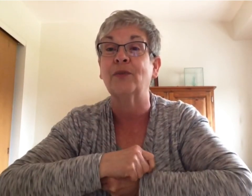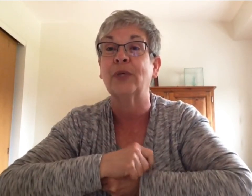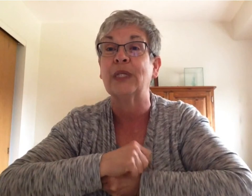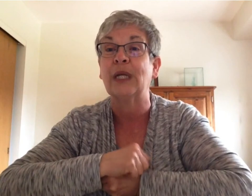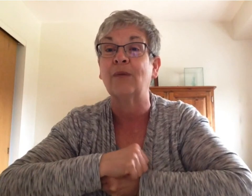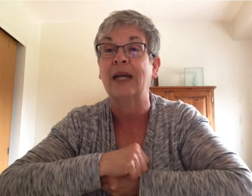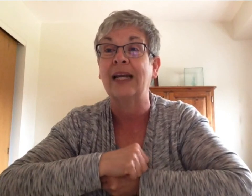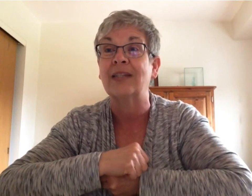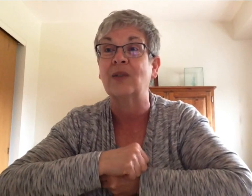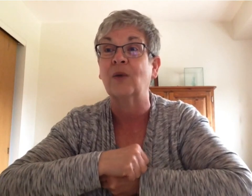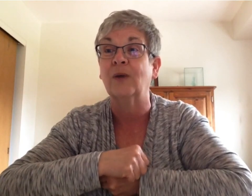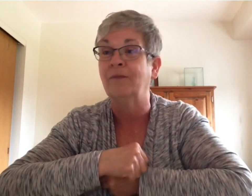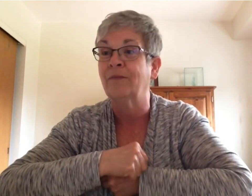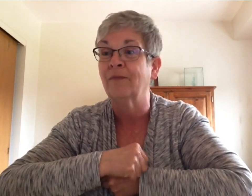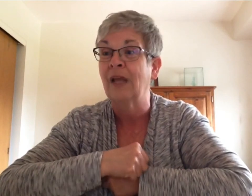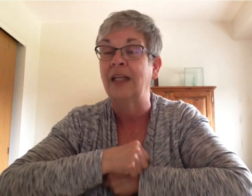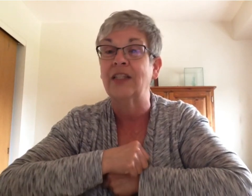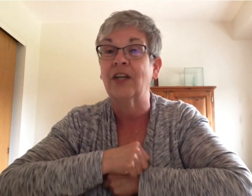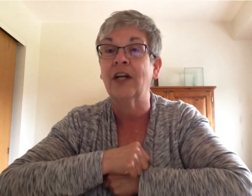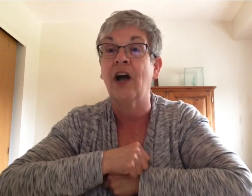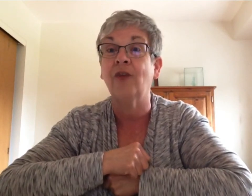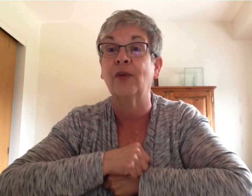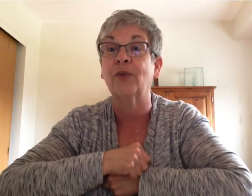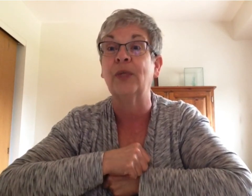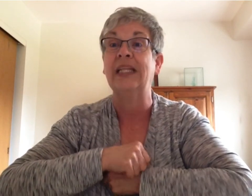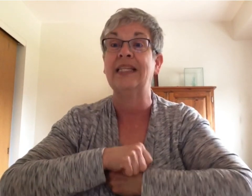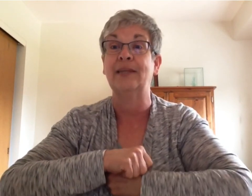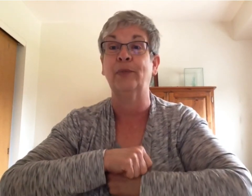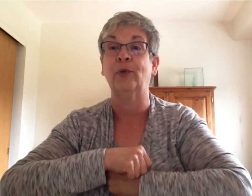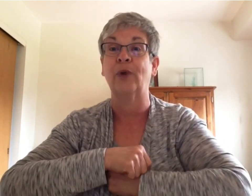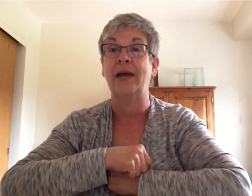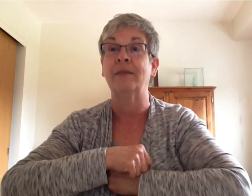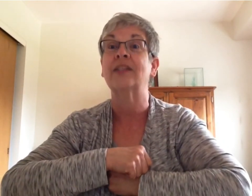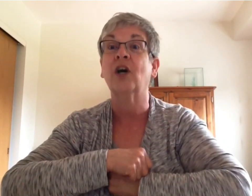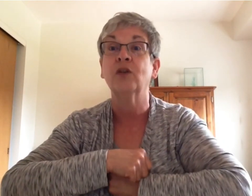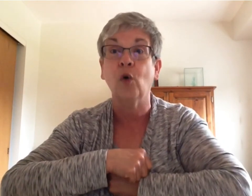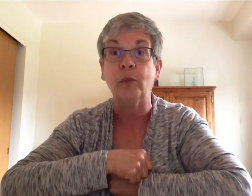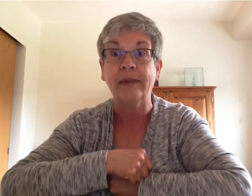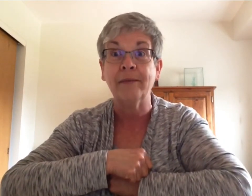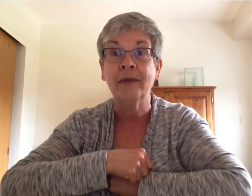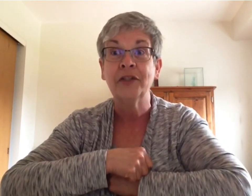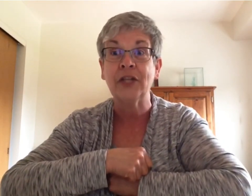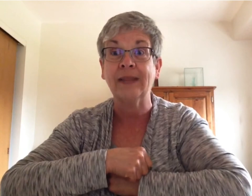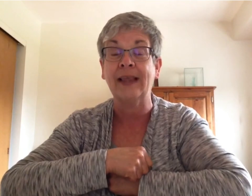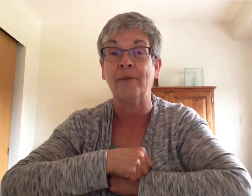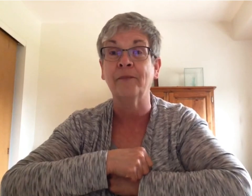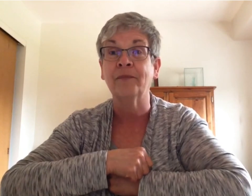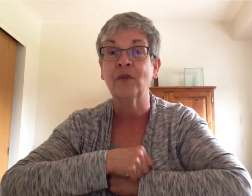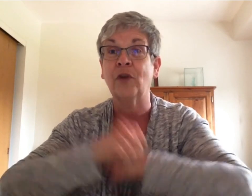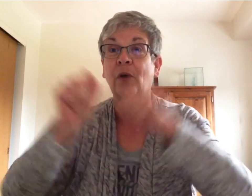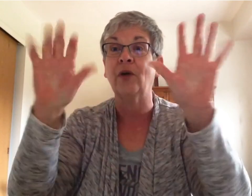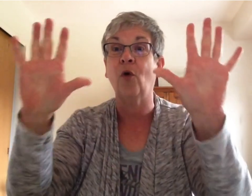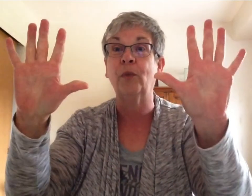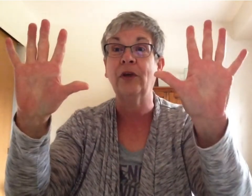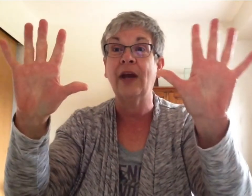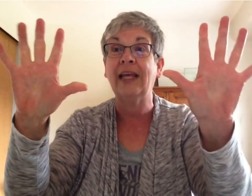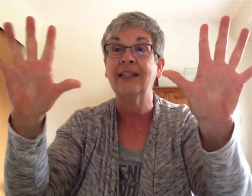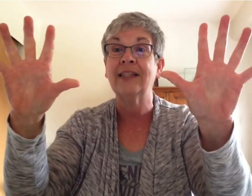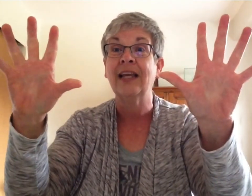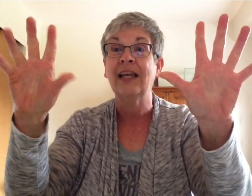printing and writing at school. Let's start off with a really simple rhyme. It's called open them, shut them. So you're going to open your hands and